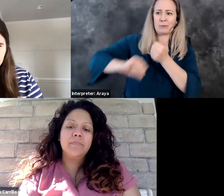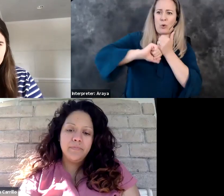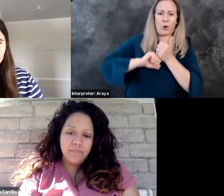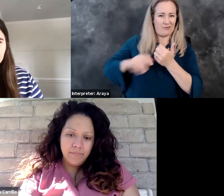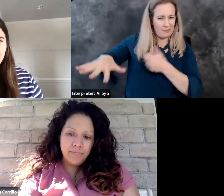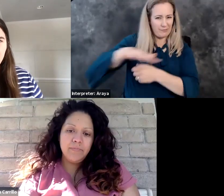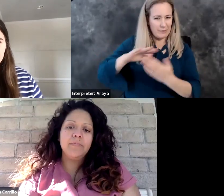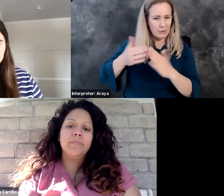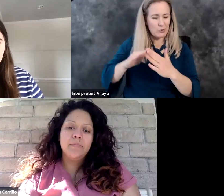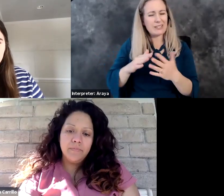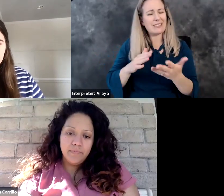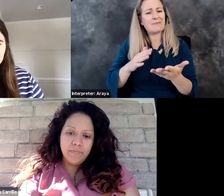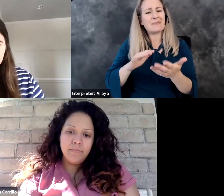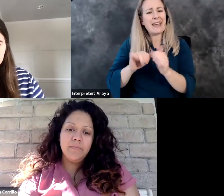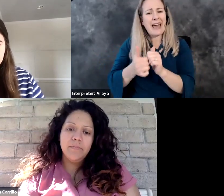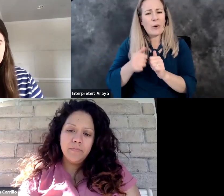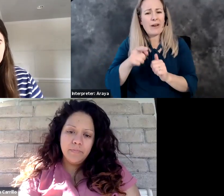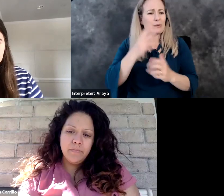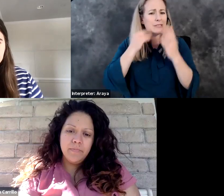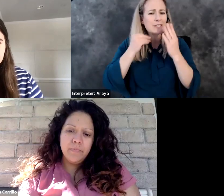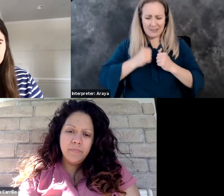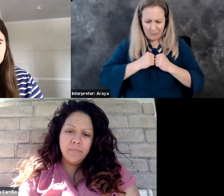in your life and how has that impacted you?